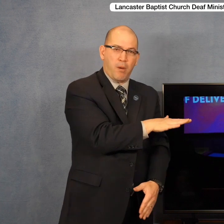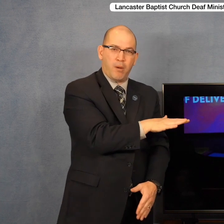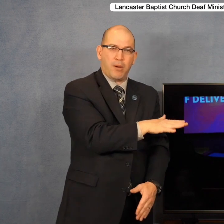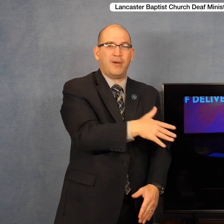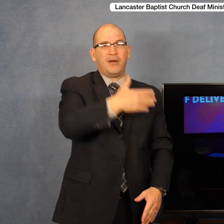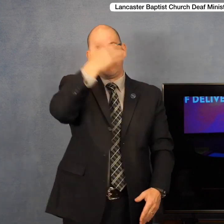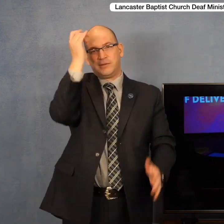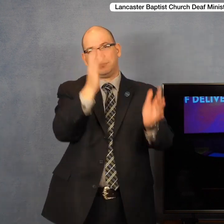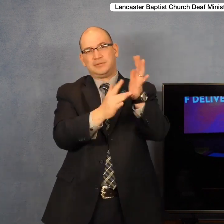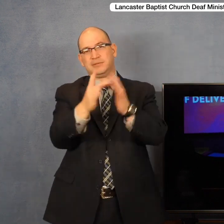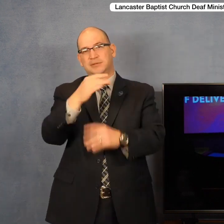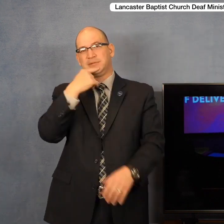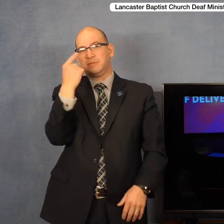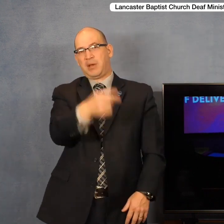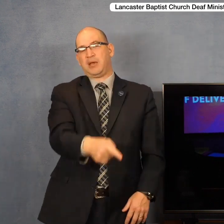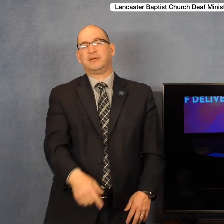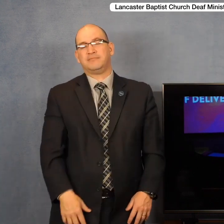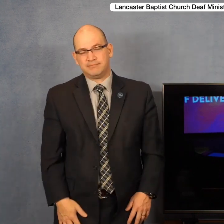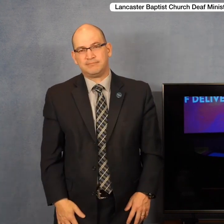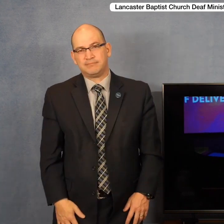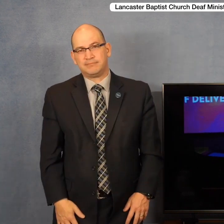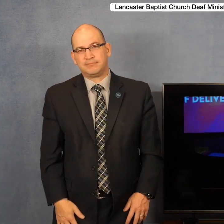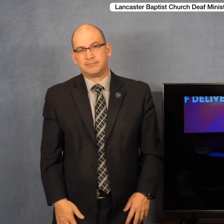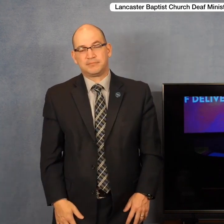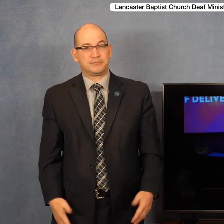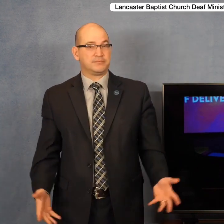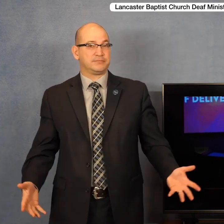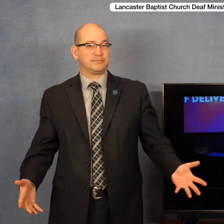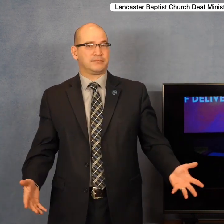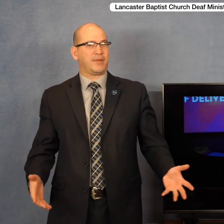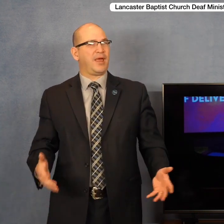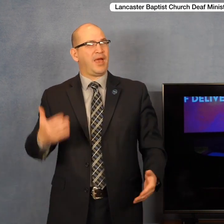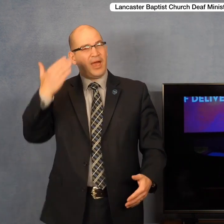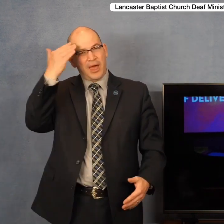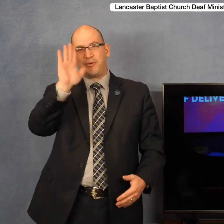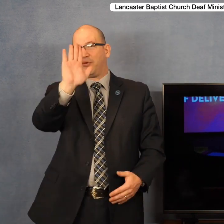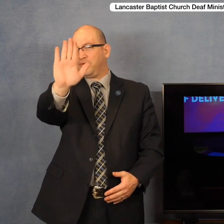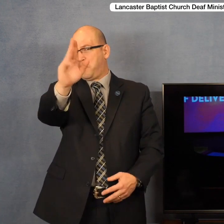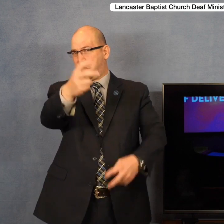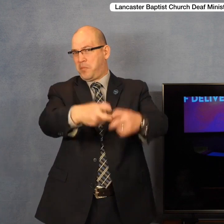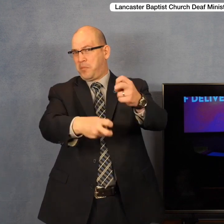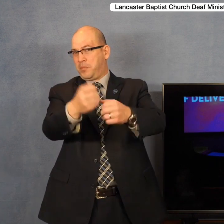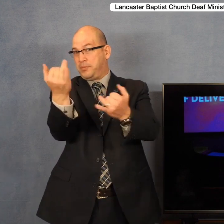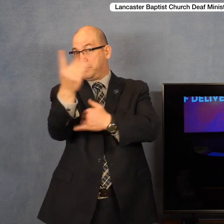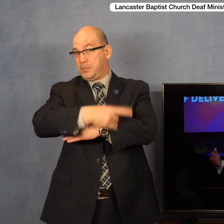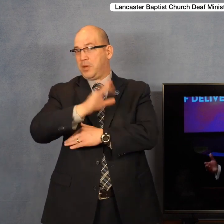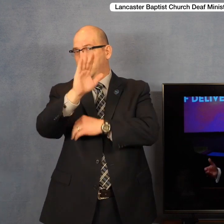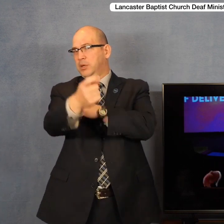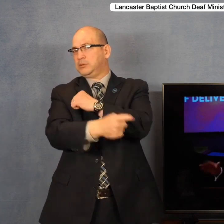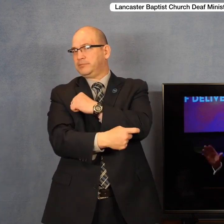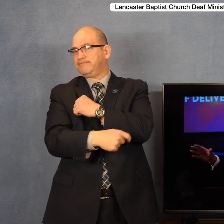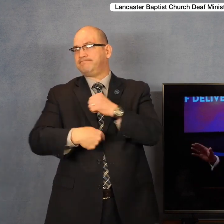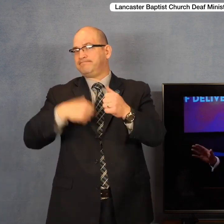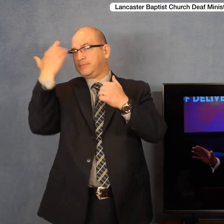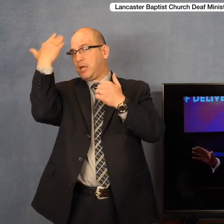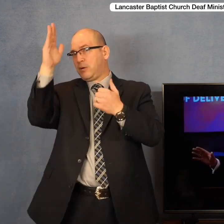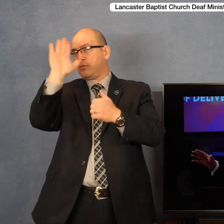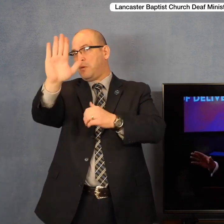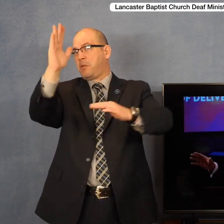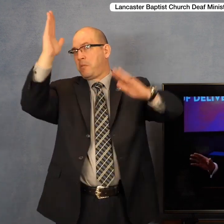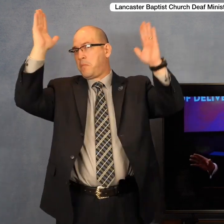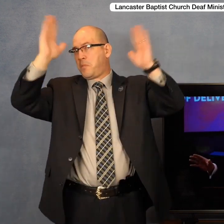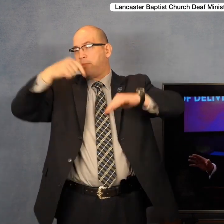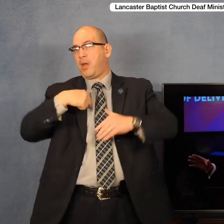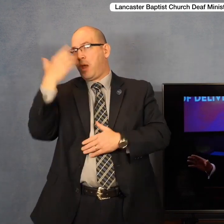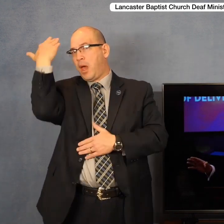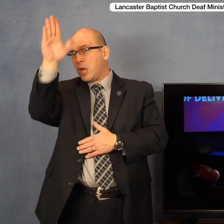authority of Jesus Christ. Now, let me tell you something. I don't know what you're fighting today. I don't know what temptation. I don't know what trial. I don't know what you